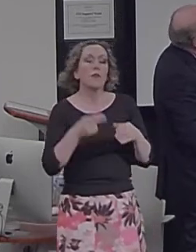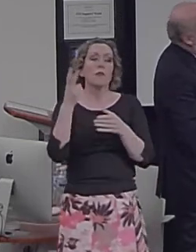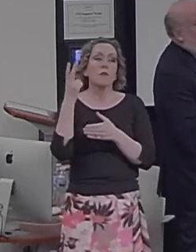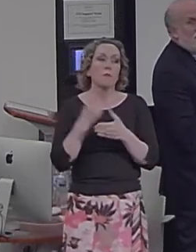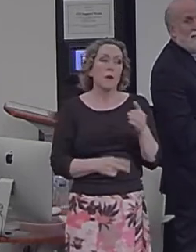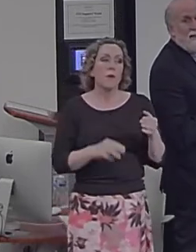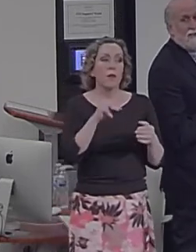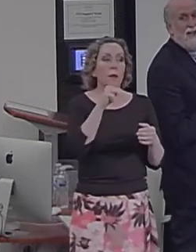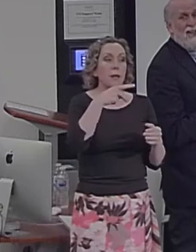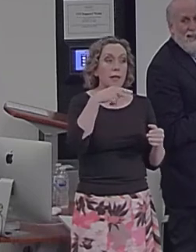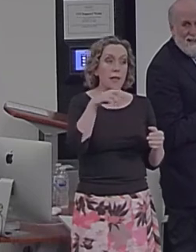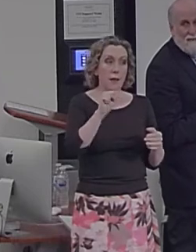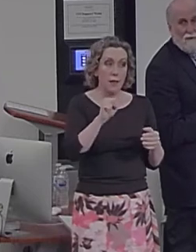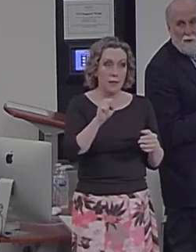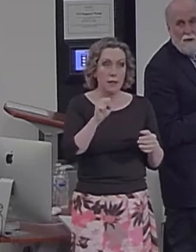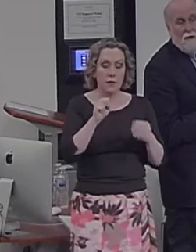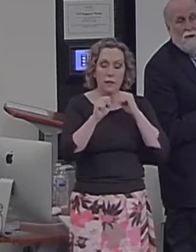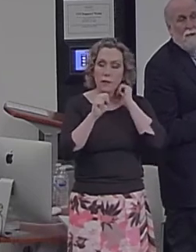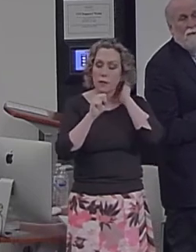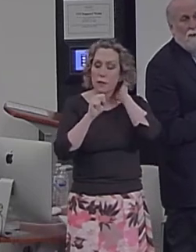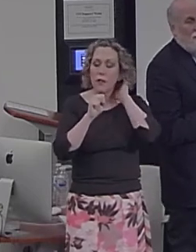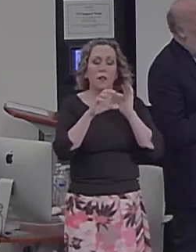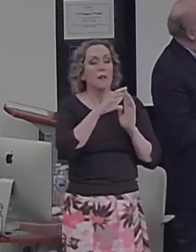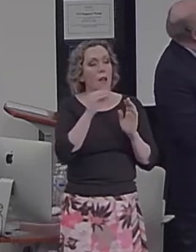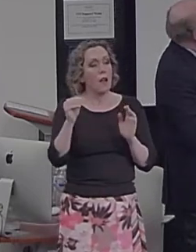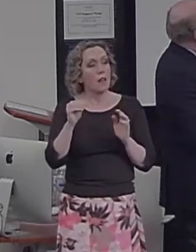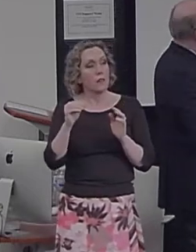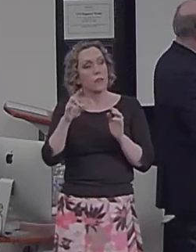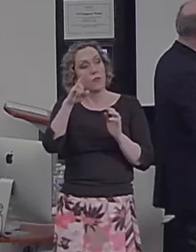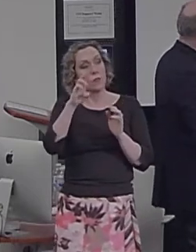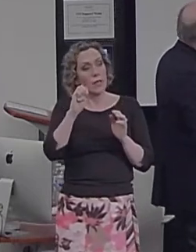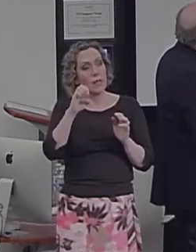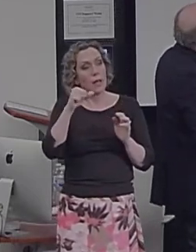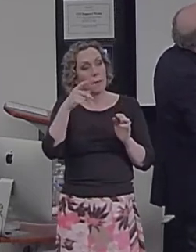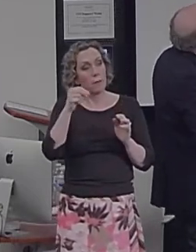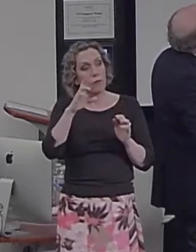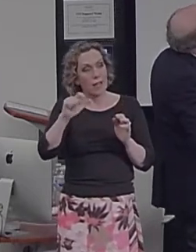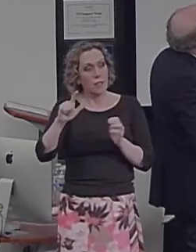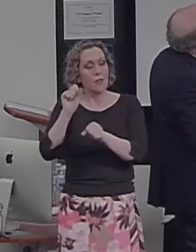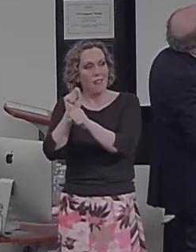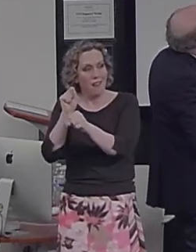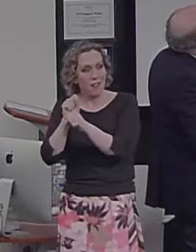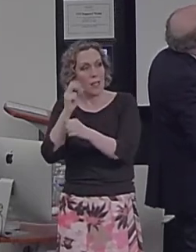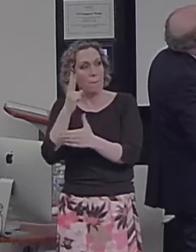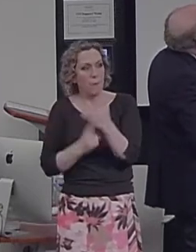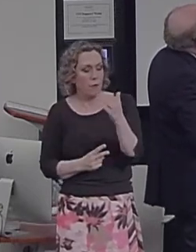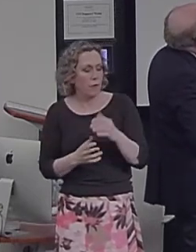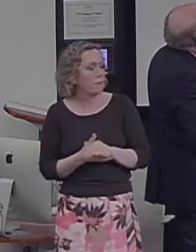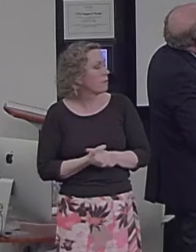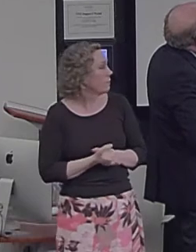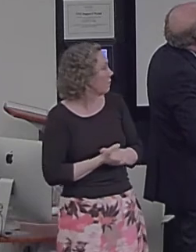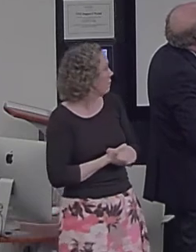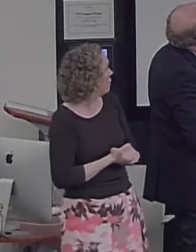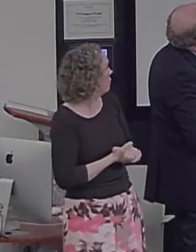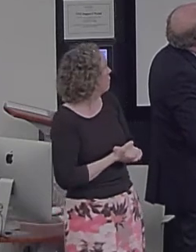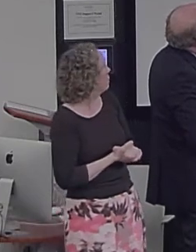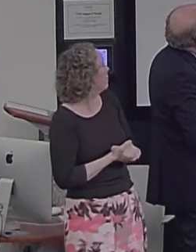solving task and during the reappraisal task. So we get that effect. There's a larger